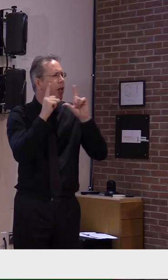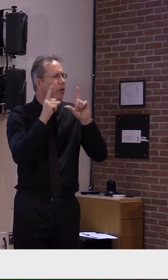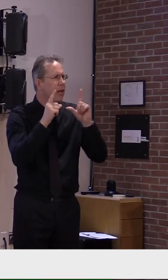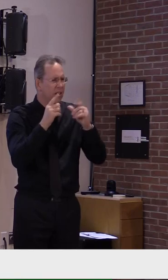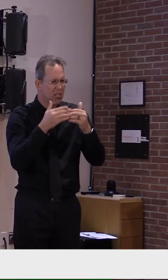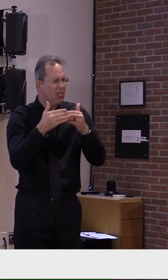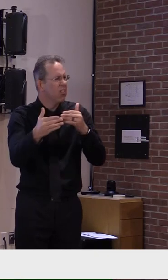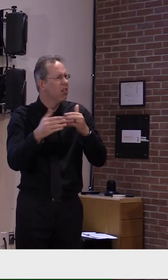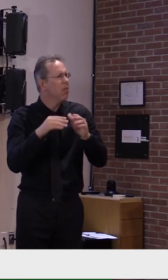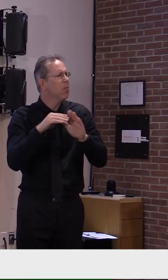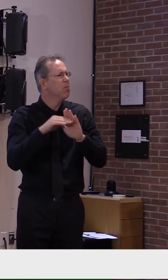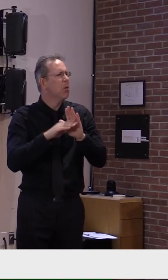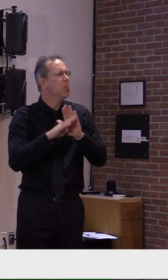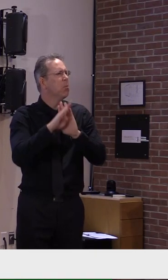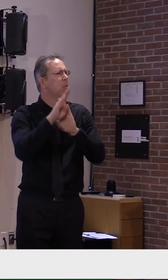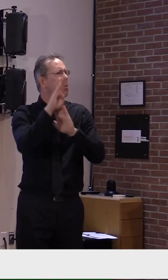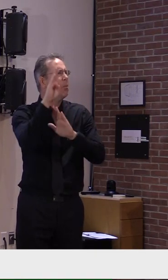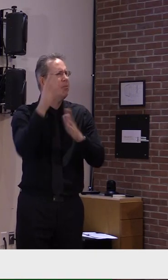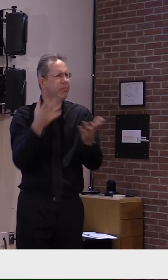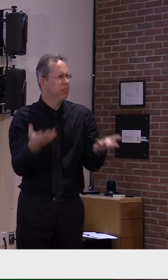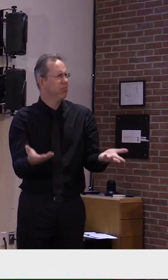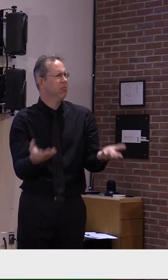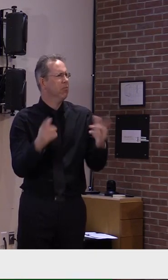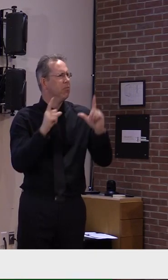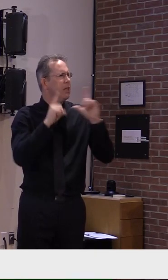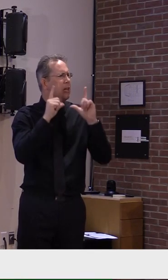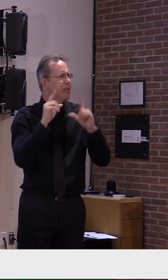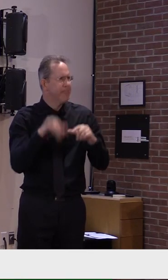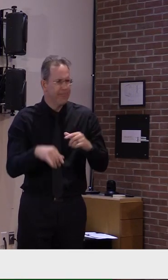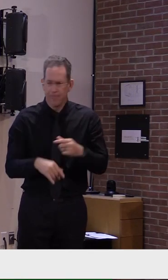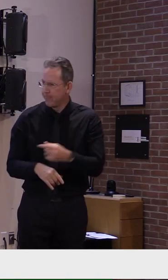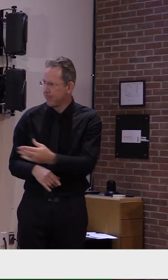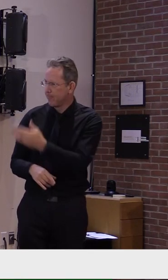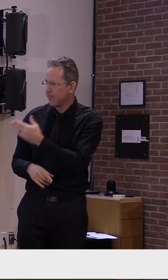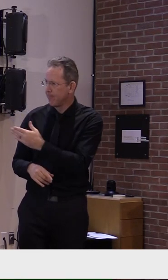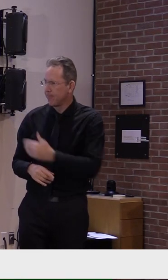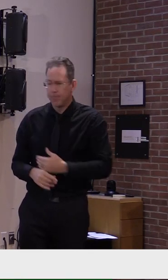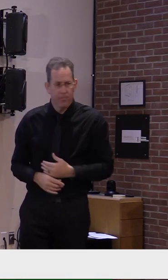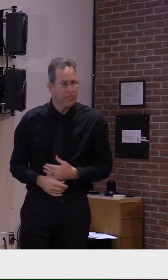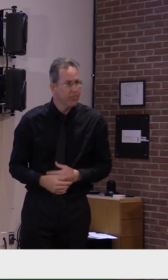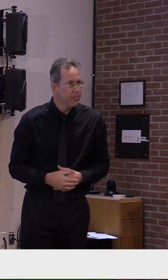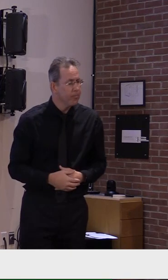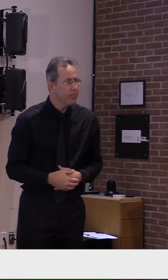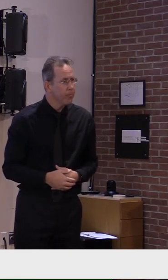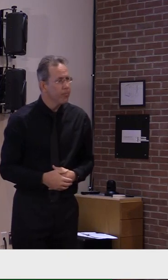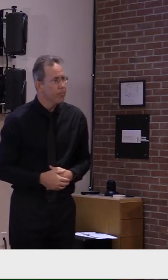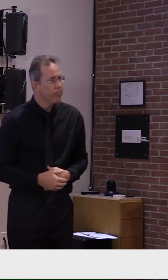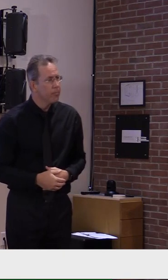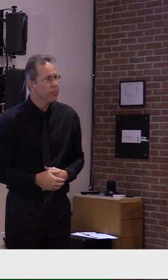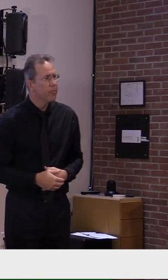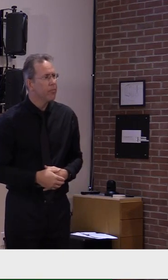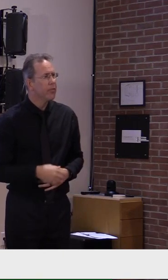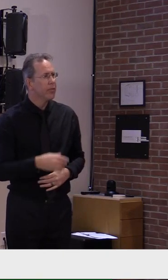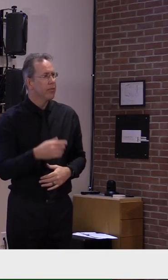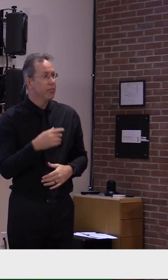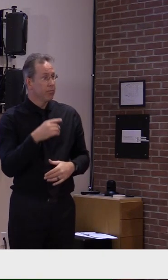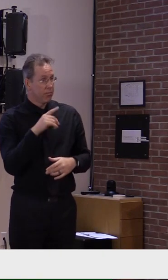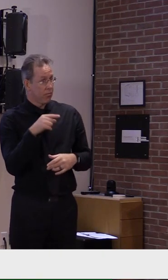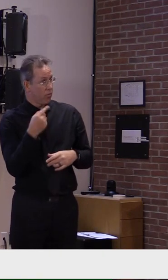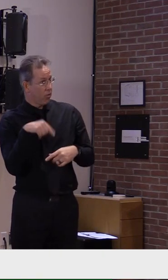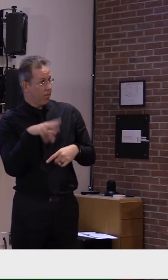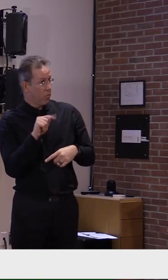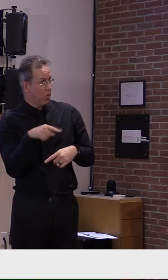that period where the case growth did start to tick up much more substantially. We're seeing this across the country, across